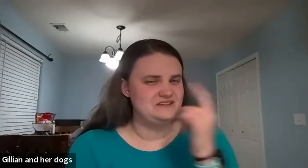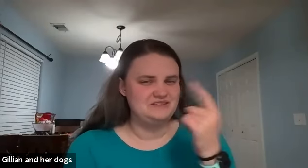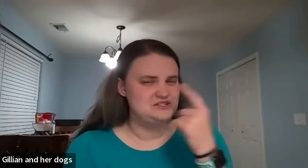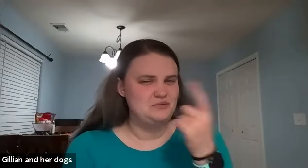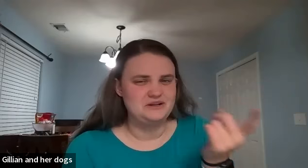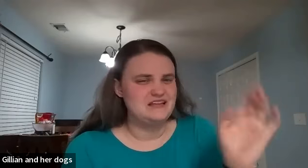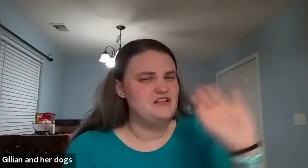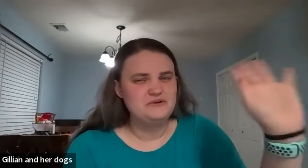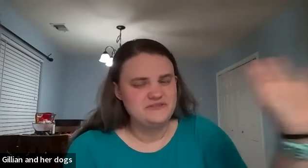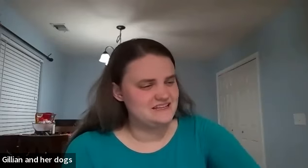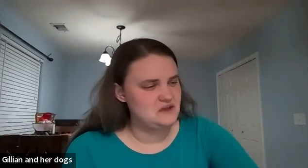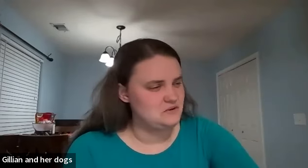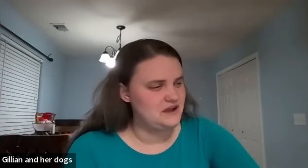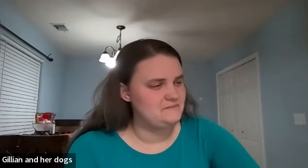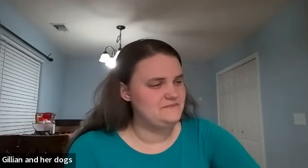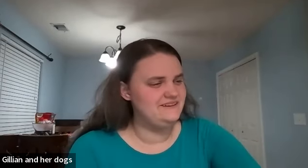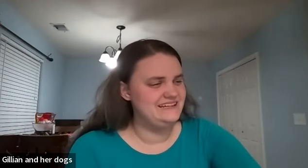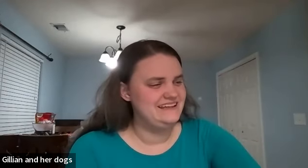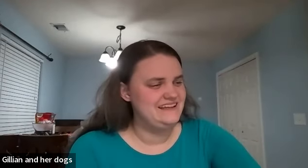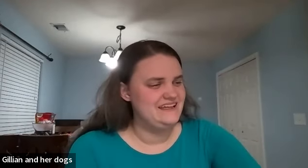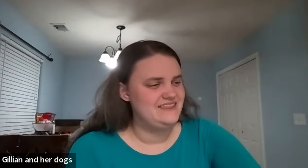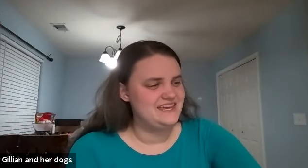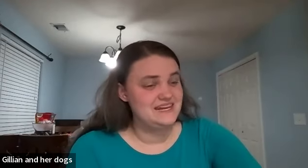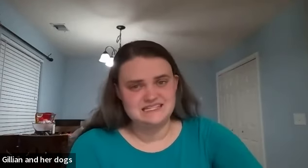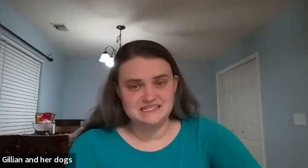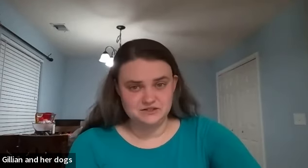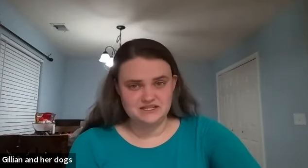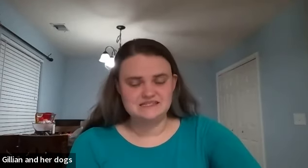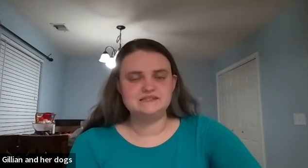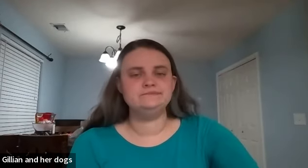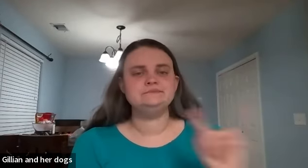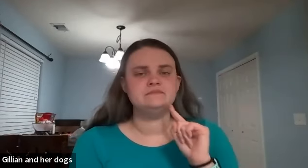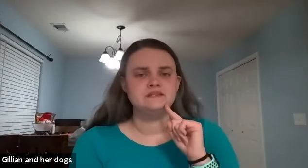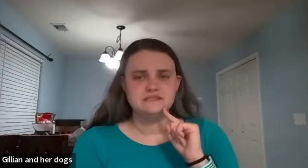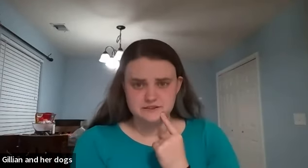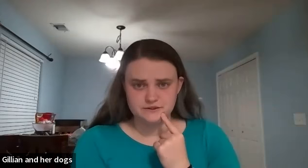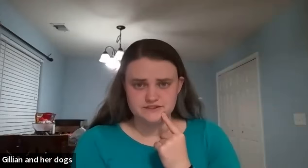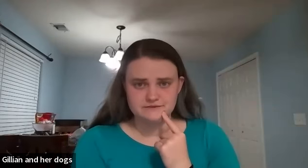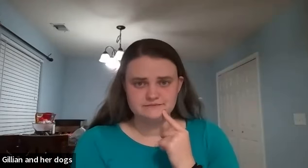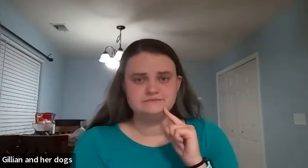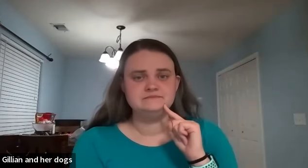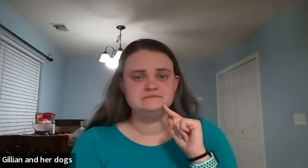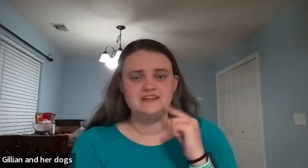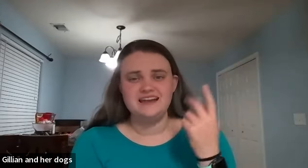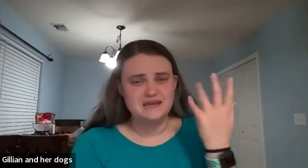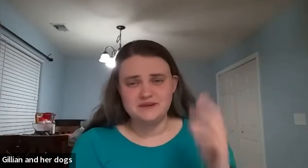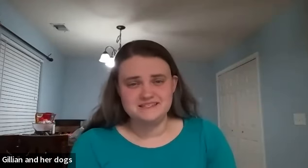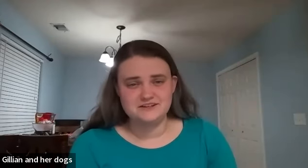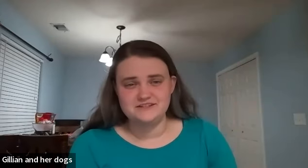it just it works i love when things like that work out then serious serious i can't make a serious